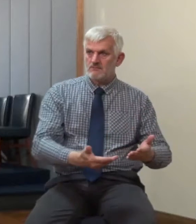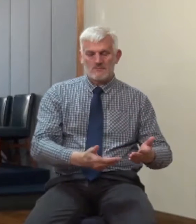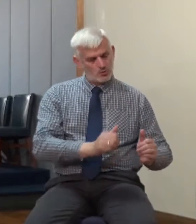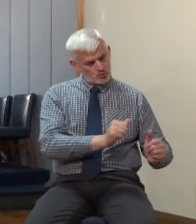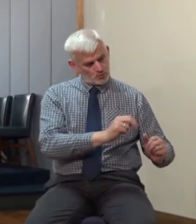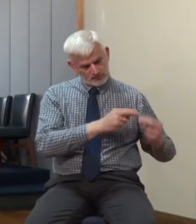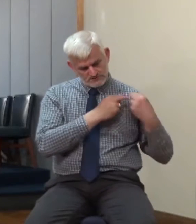steward